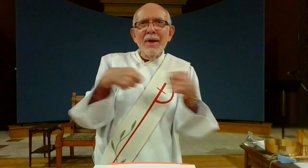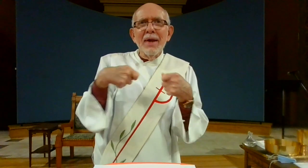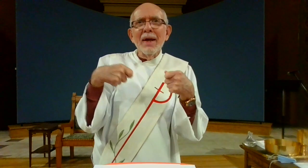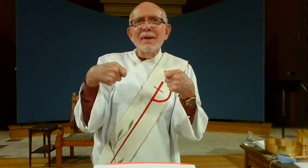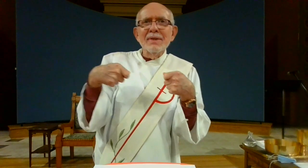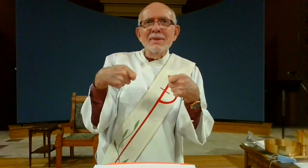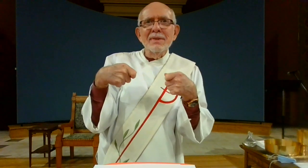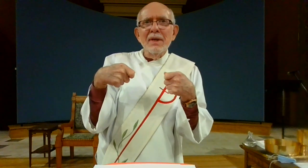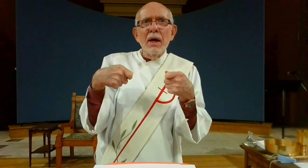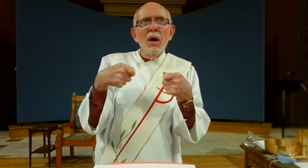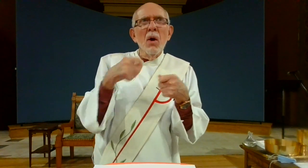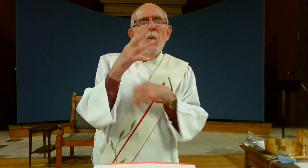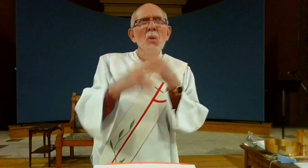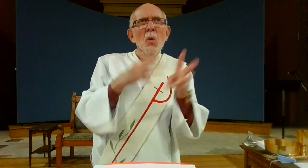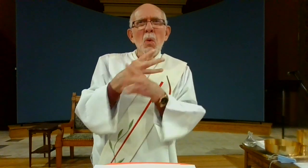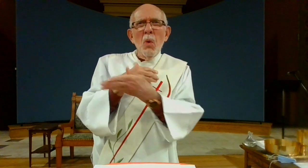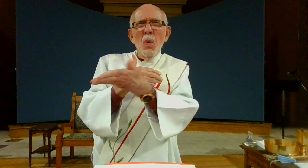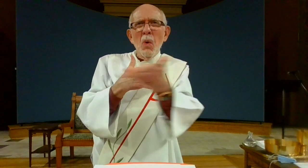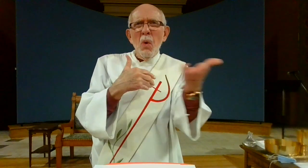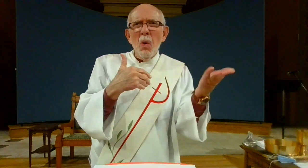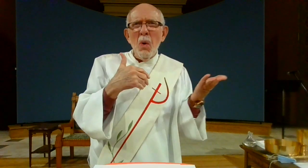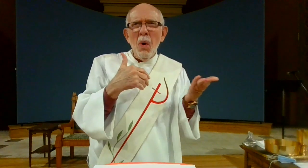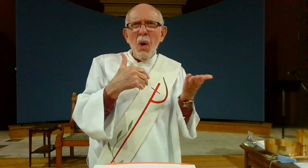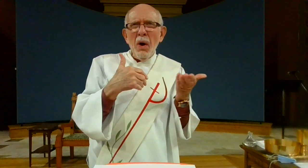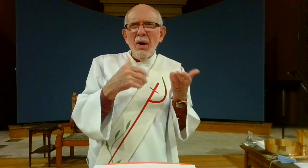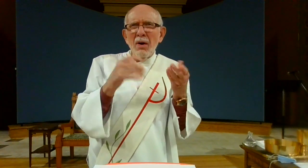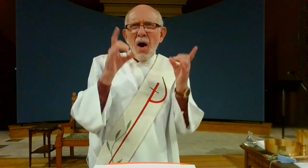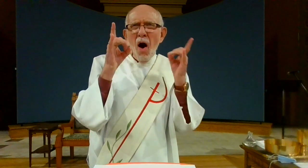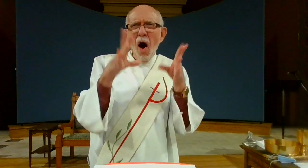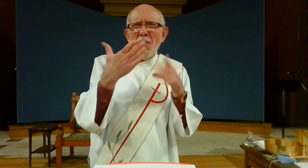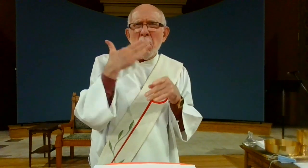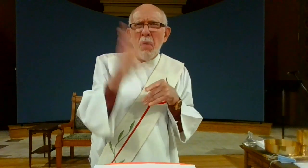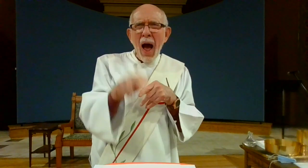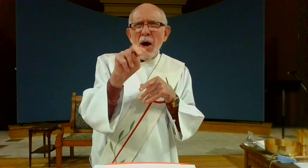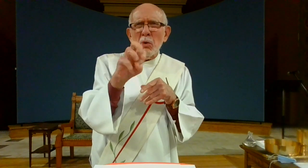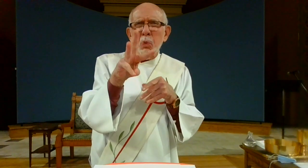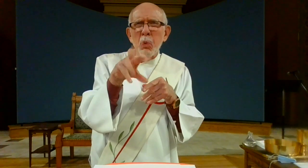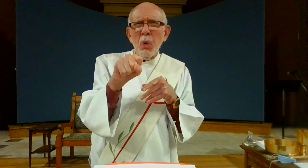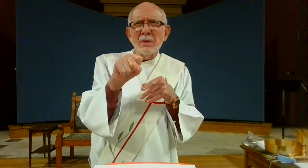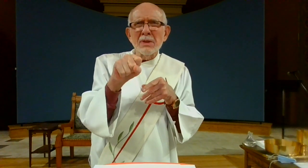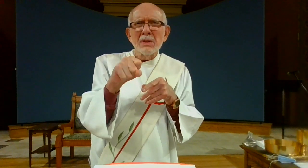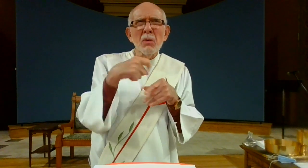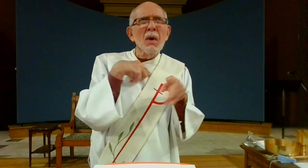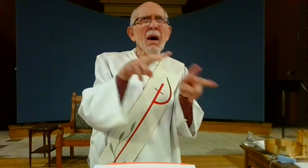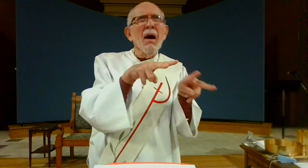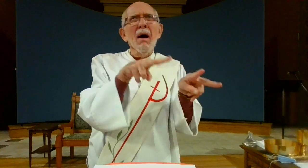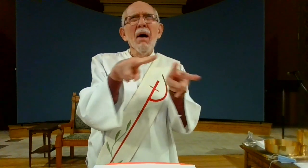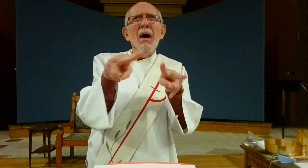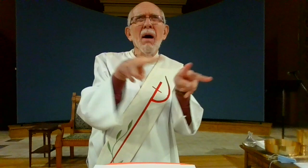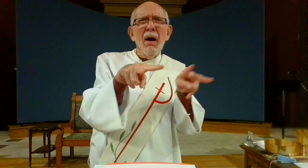stretching like rubber band between two things We're caught between the world We see this world full of